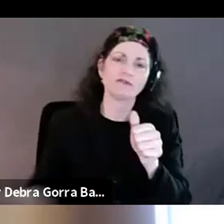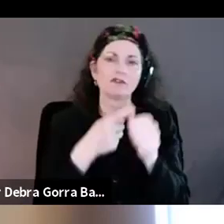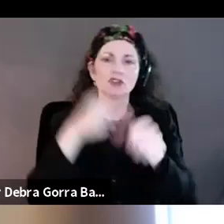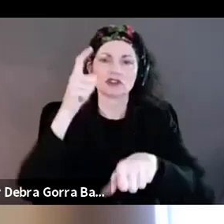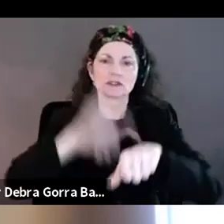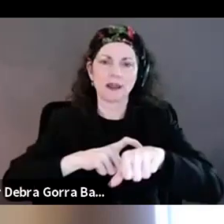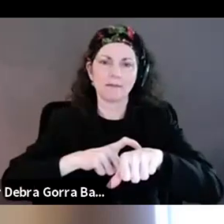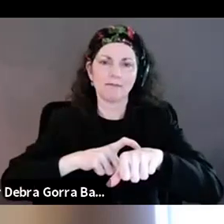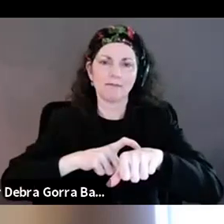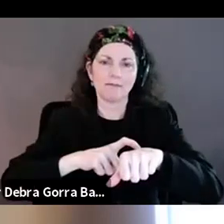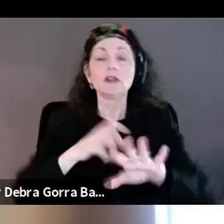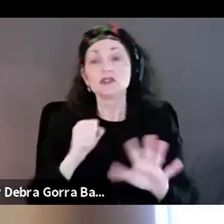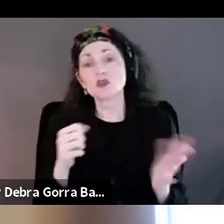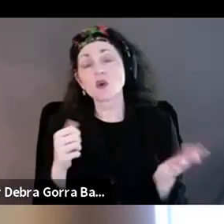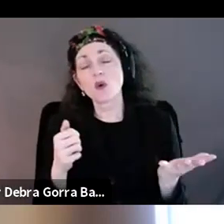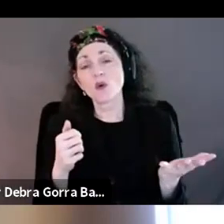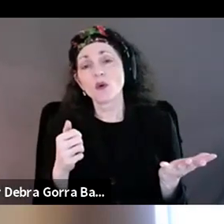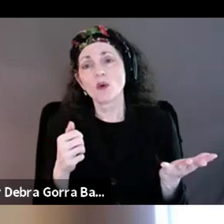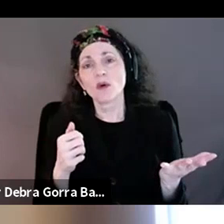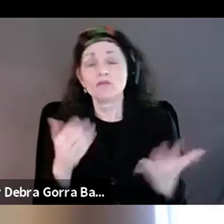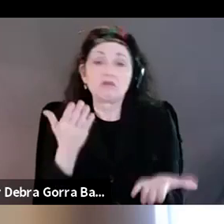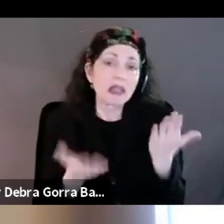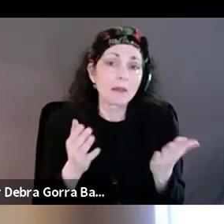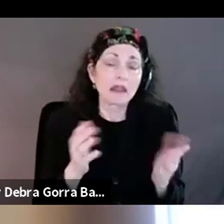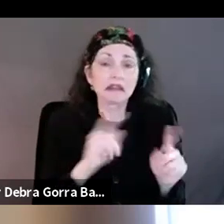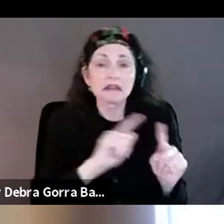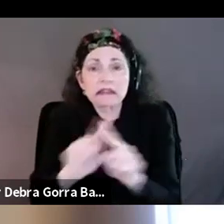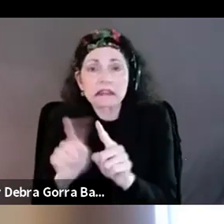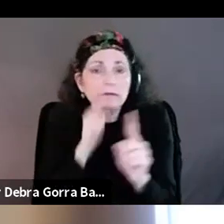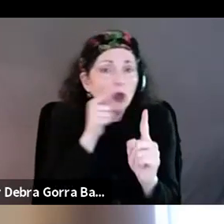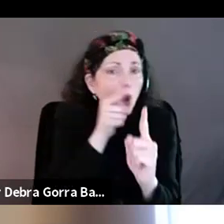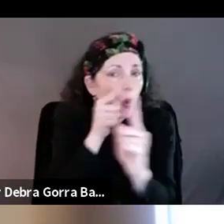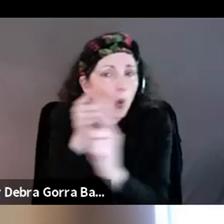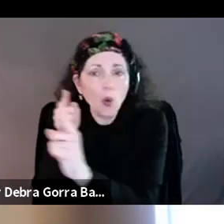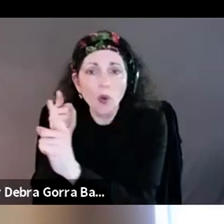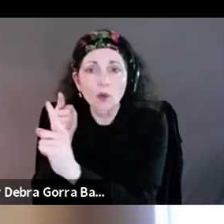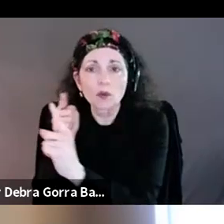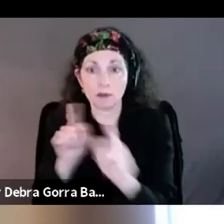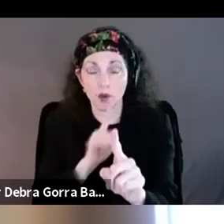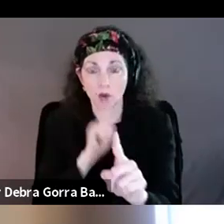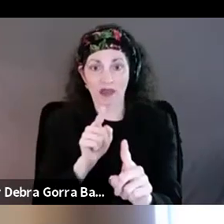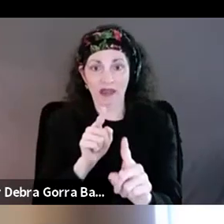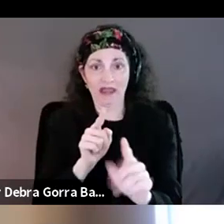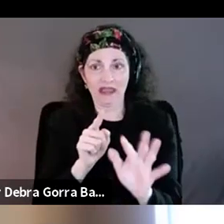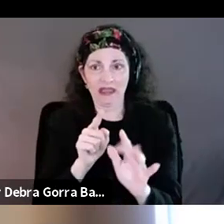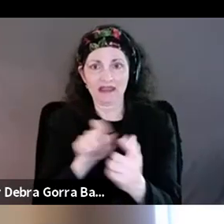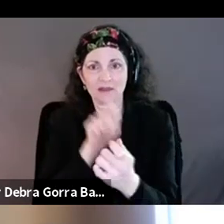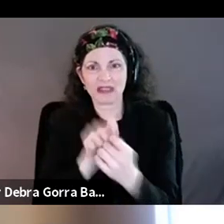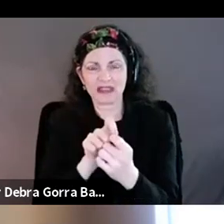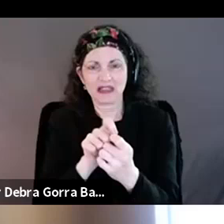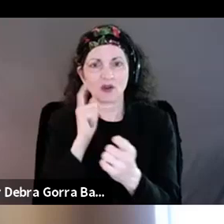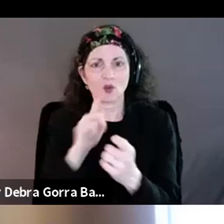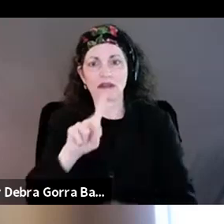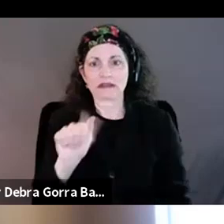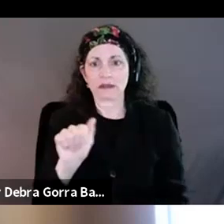I'm, you know, although we may have different goals that really is that are particular toward disabilities, it's the